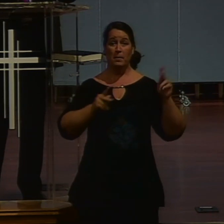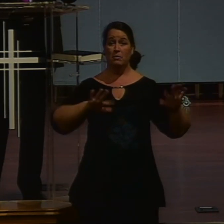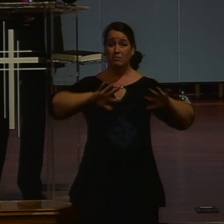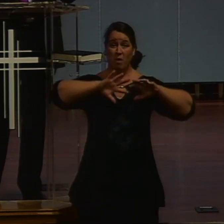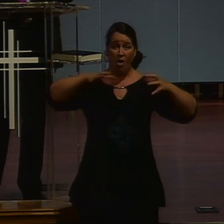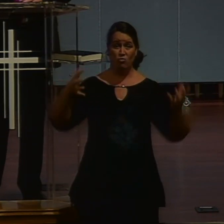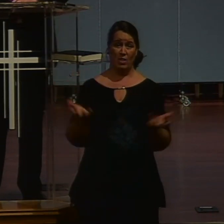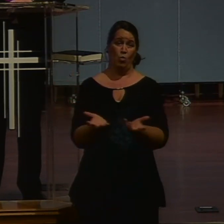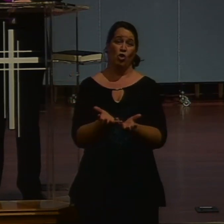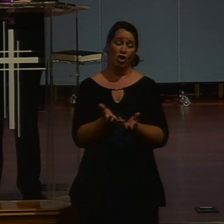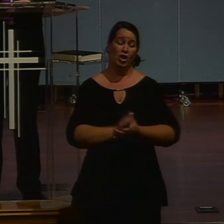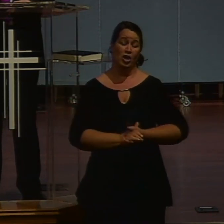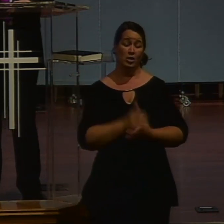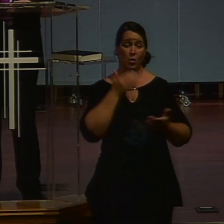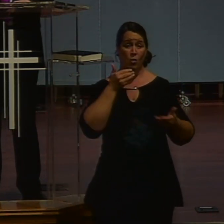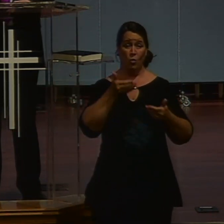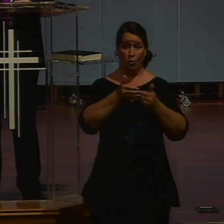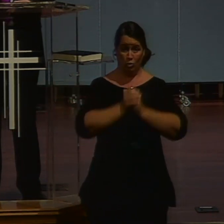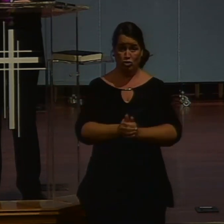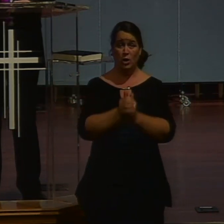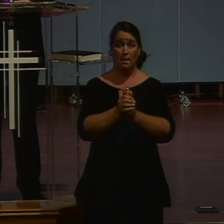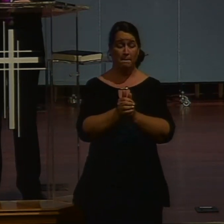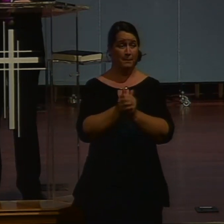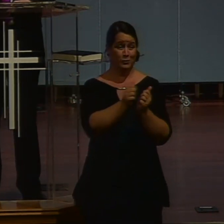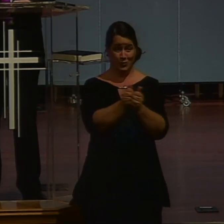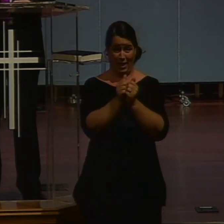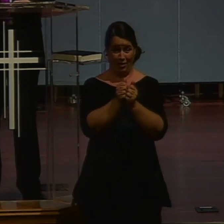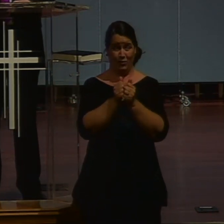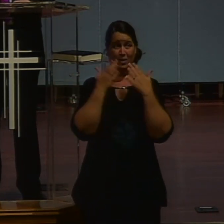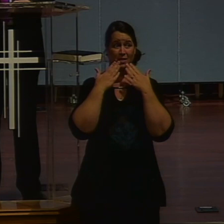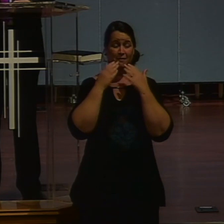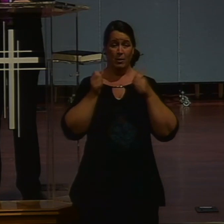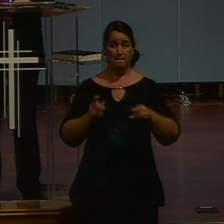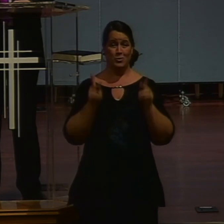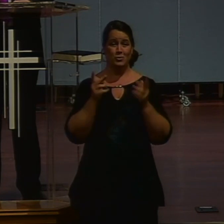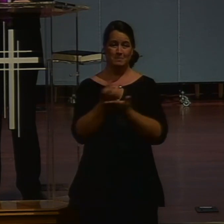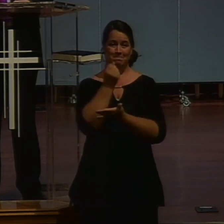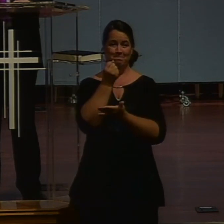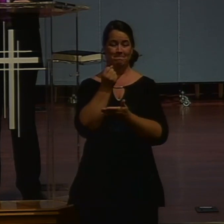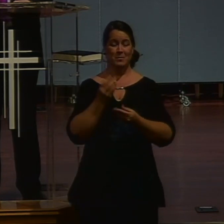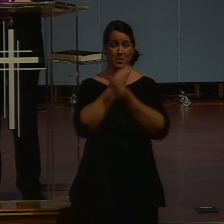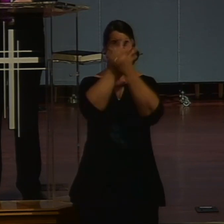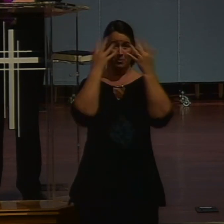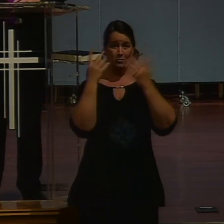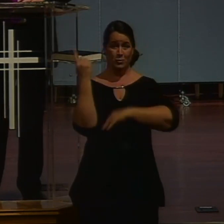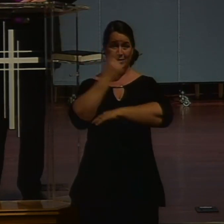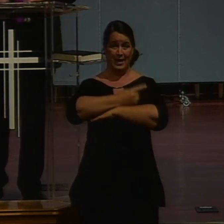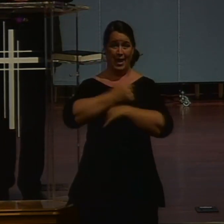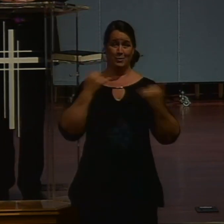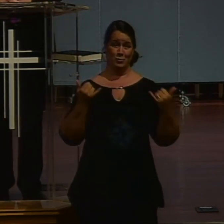from around the world to worship with us. And we are grateful for this opportunity. This is a beautiful Lord's Day.